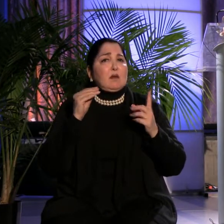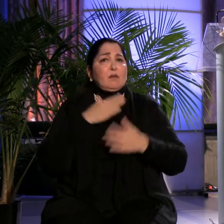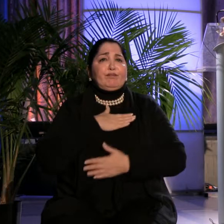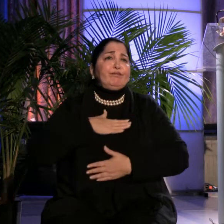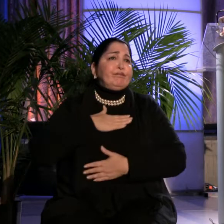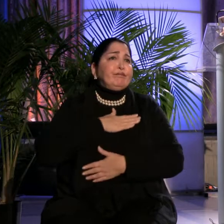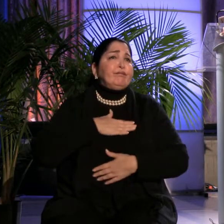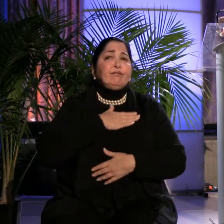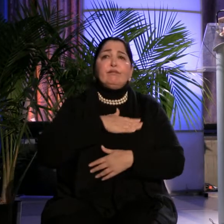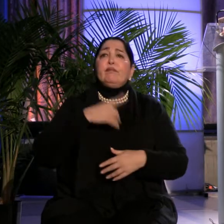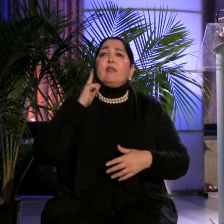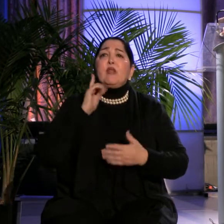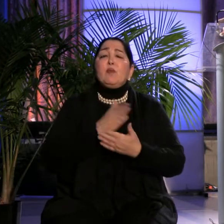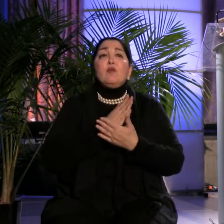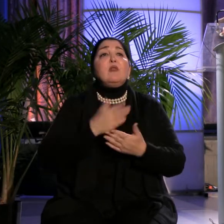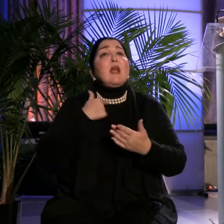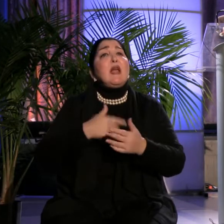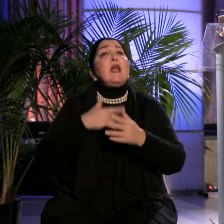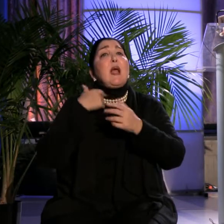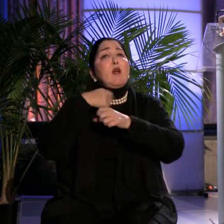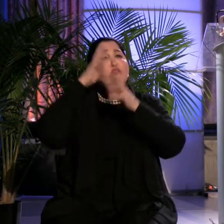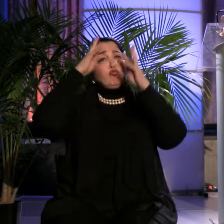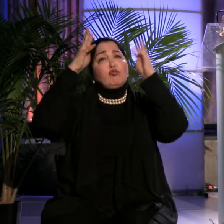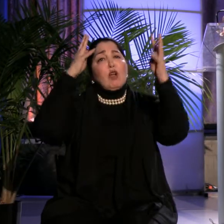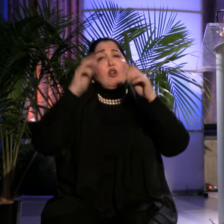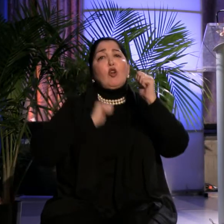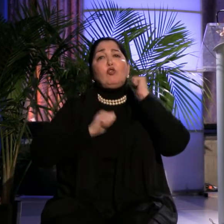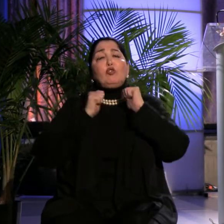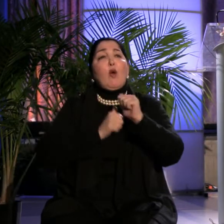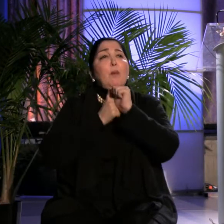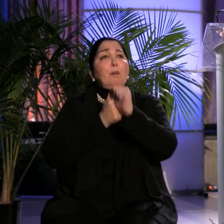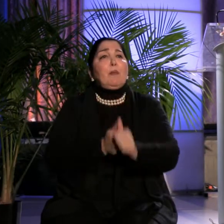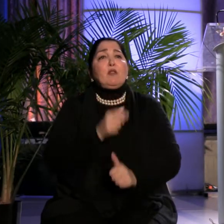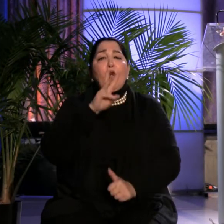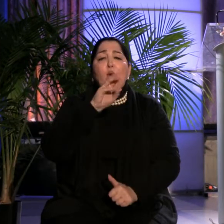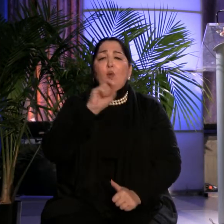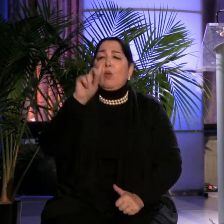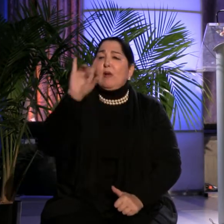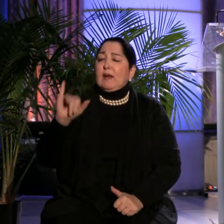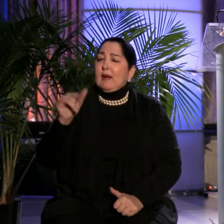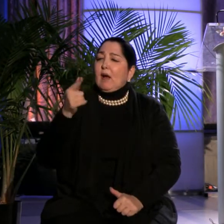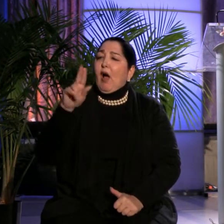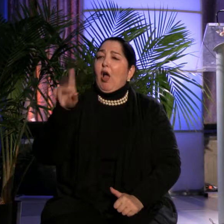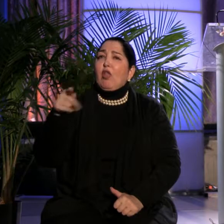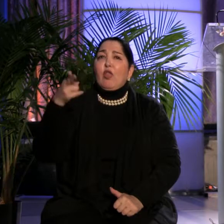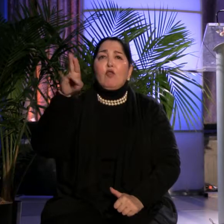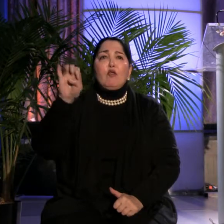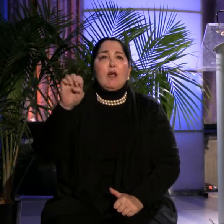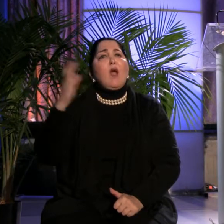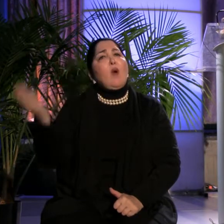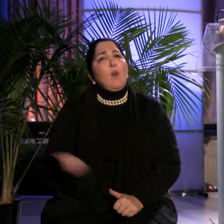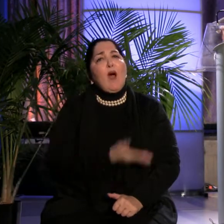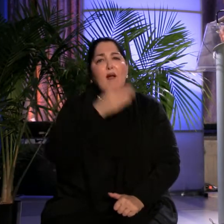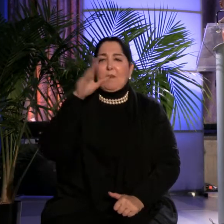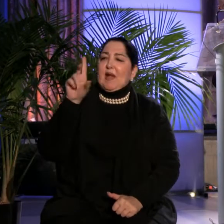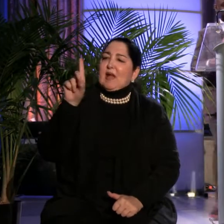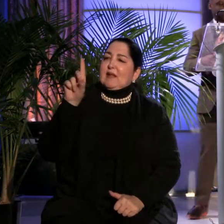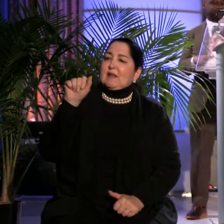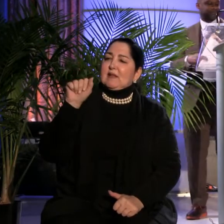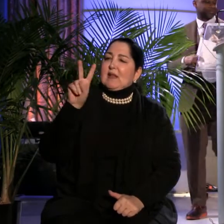the life and songs of Woody Guthrie. Ladies and gentlemen, please welcome David Lutkin to the stage.